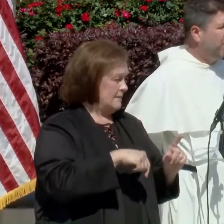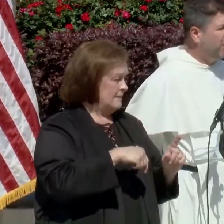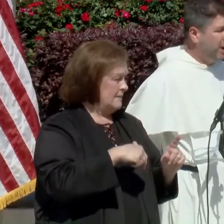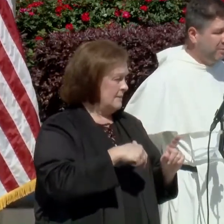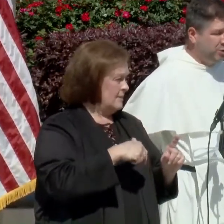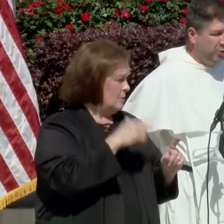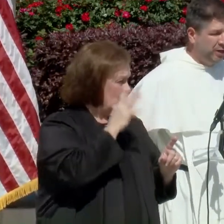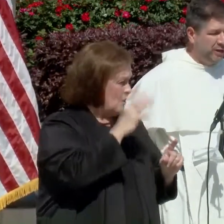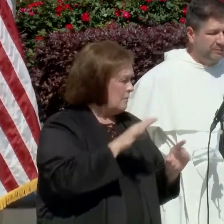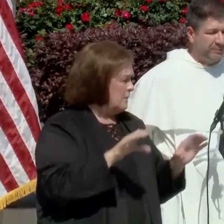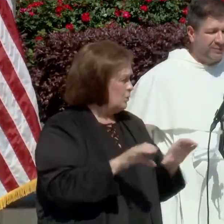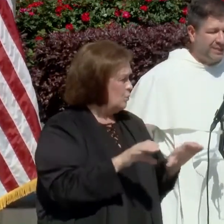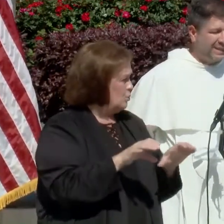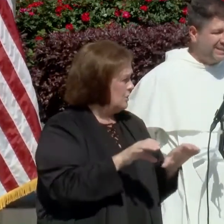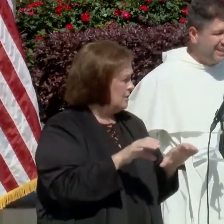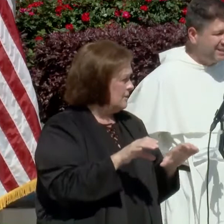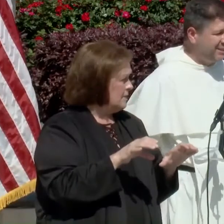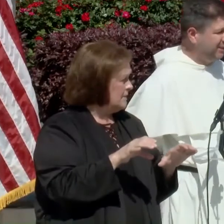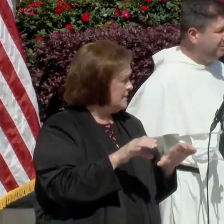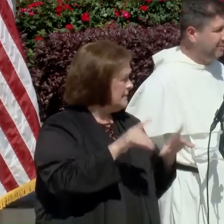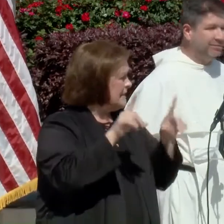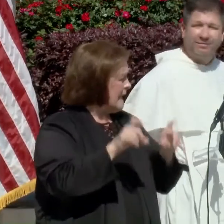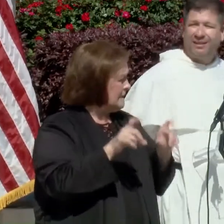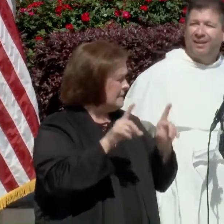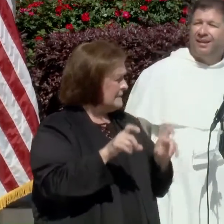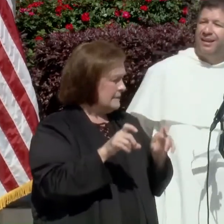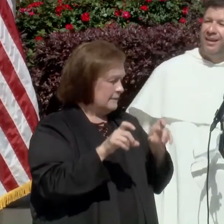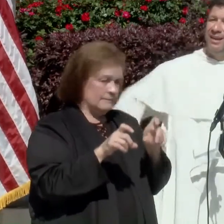we are going to keep doing testing.